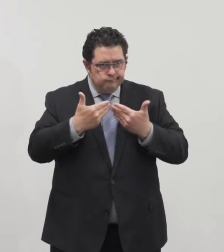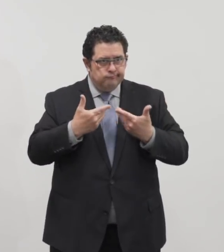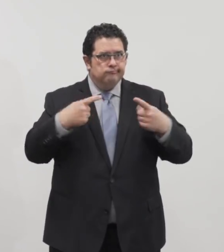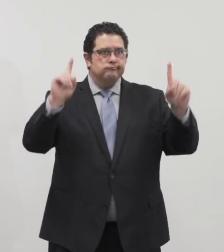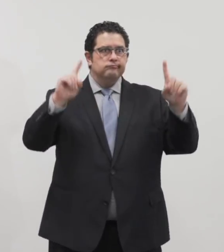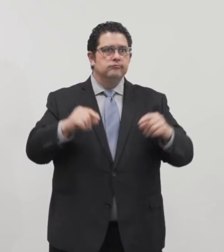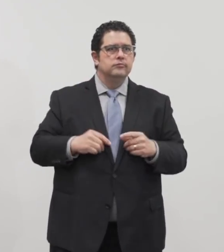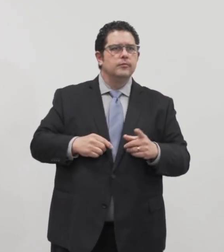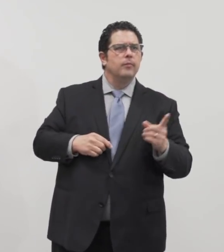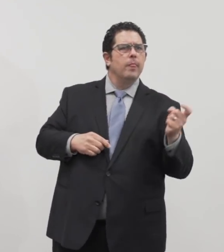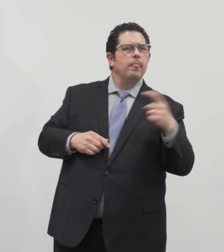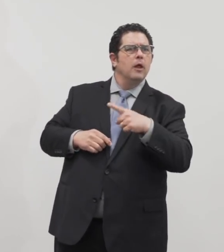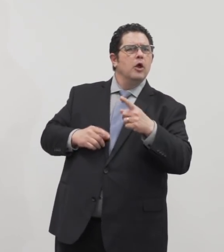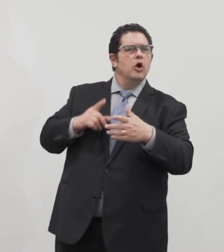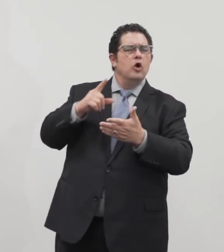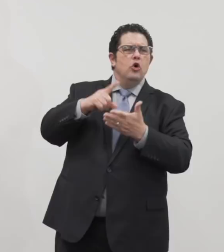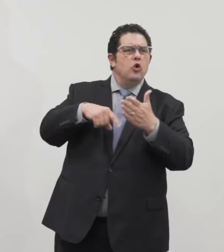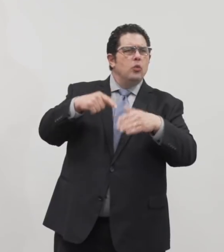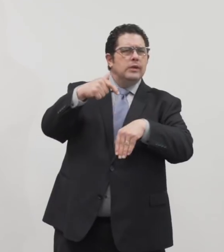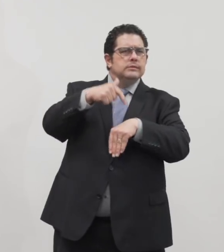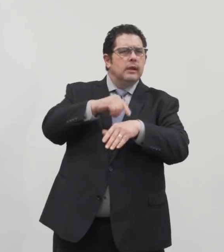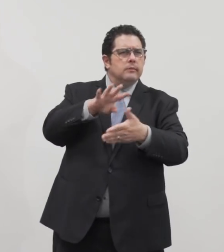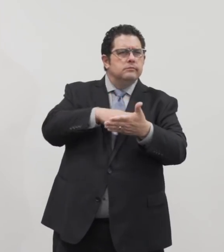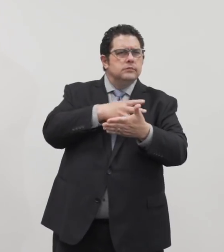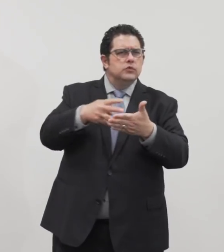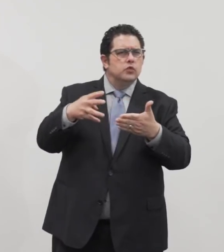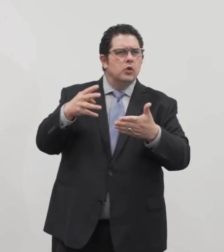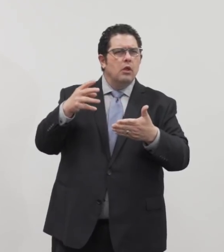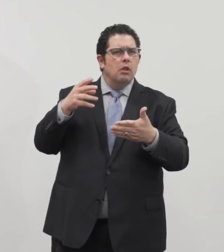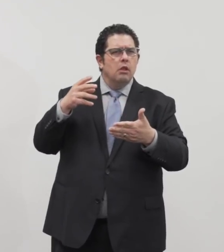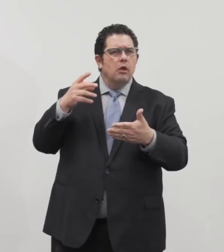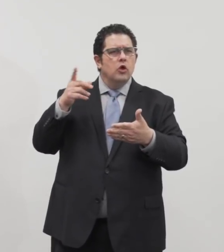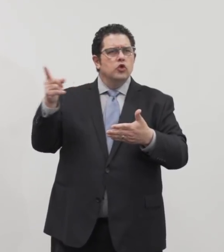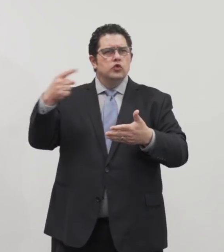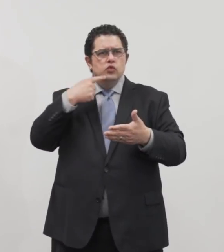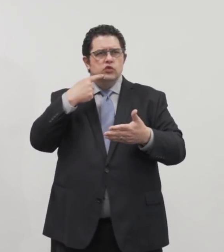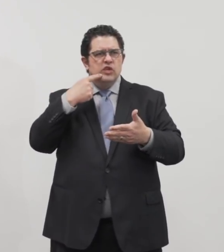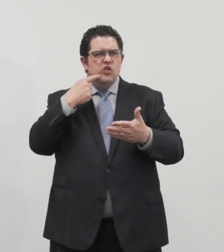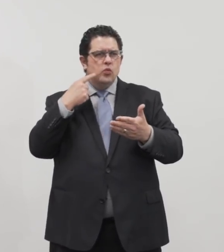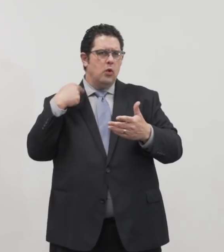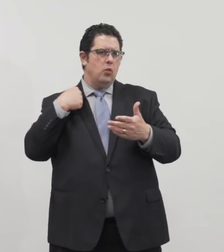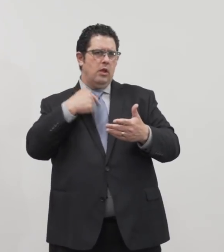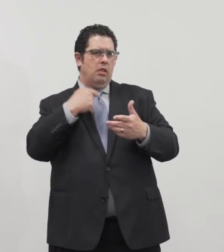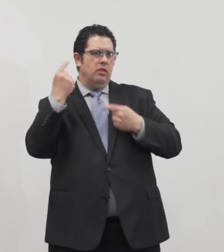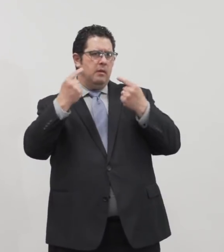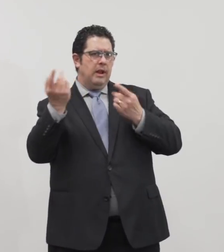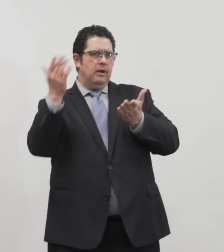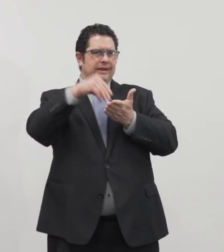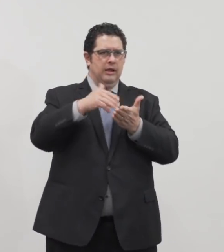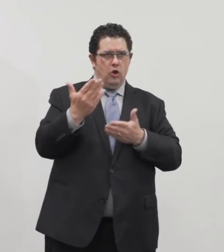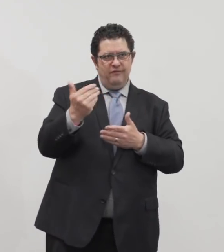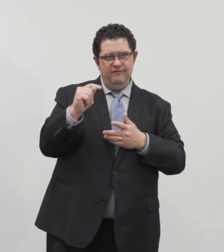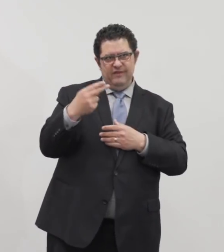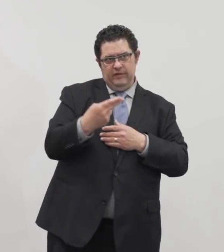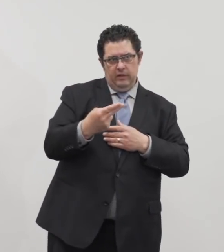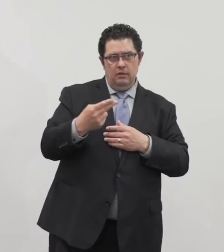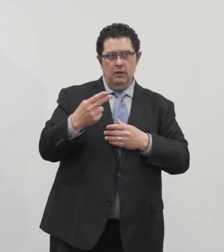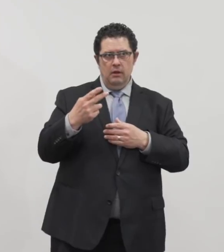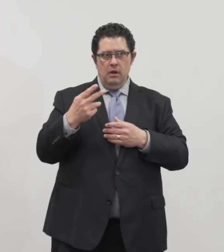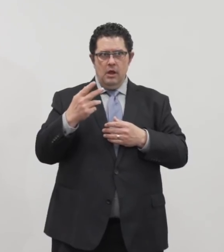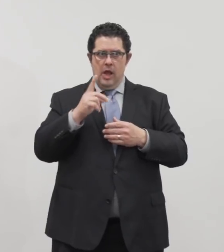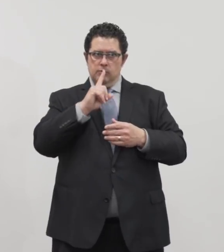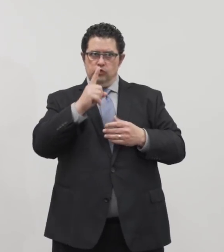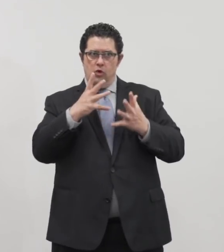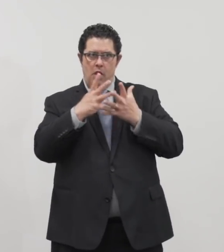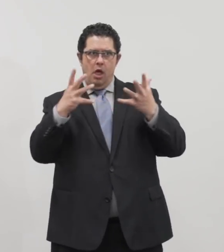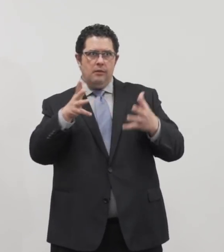What does the timeline look like for possibly, you know, you said indefinitely we'll reevaluate on the 15th, kind of piggybacking off that question? I'm thinking a lot of parents are going to listen